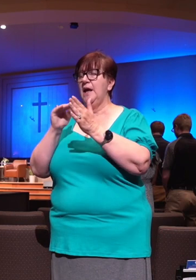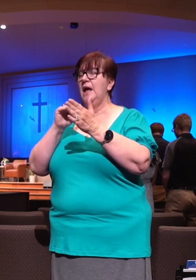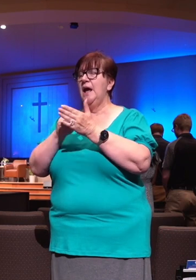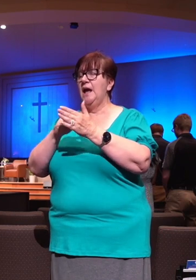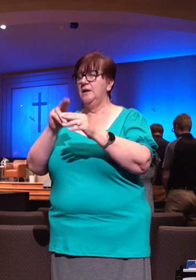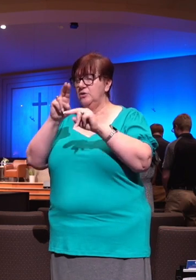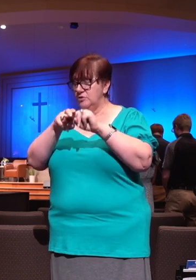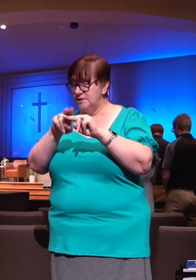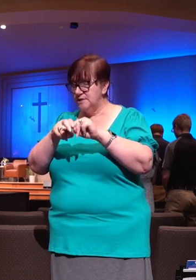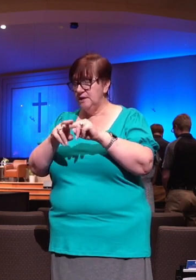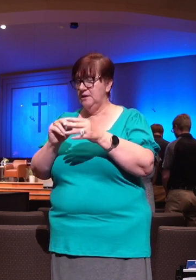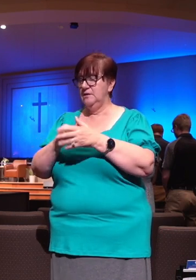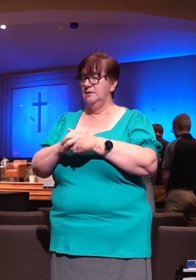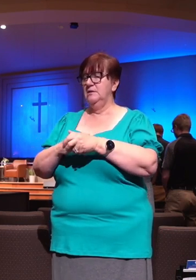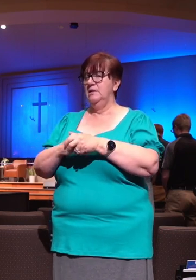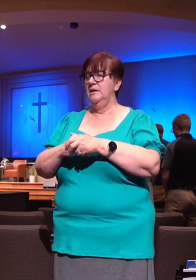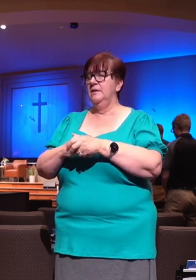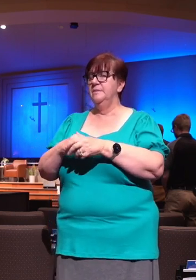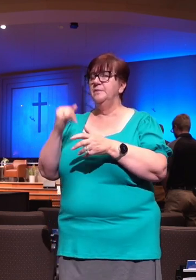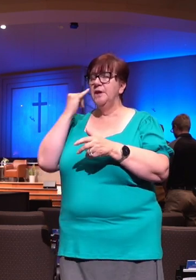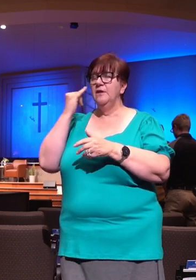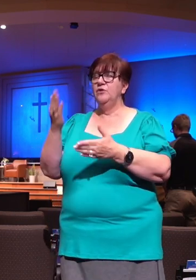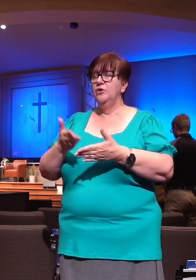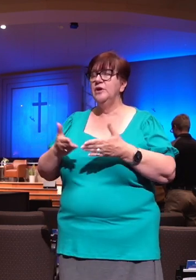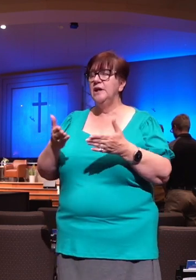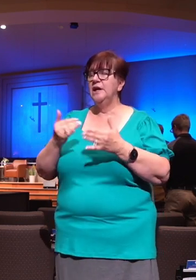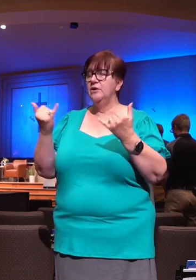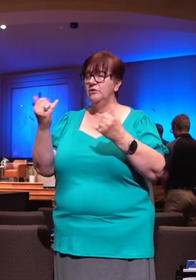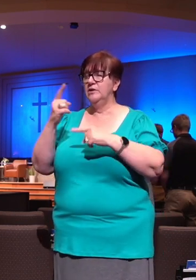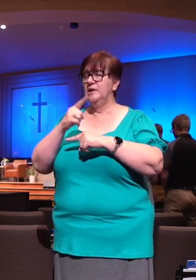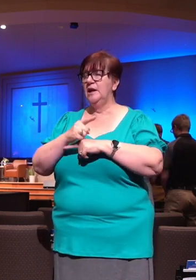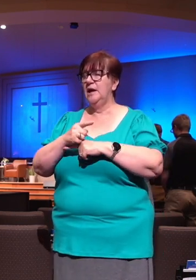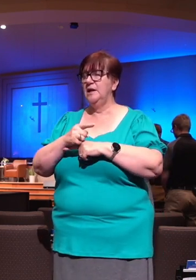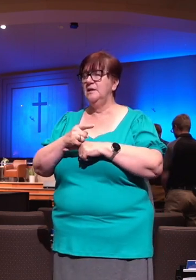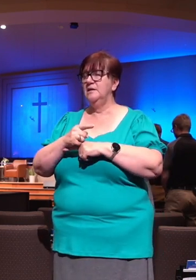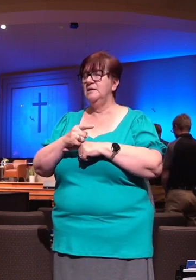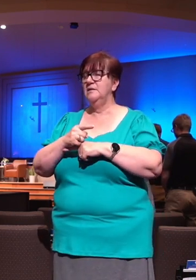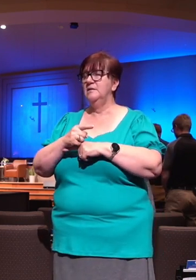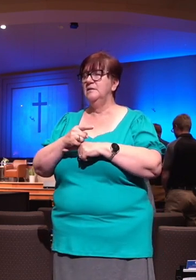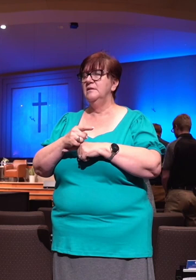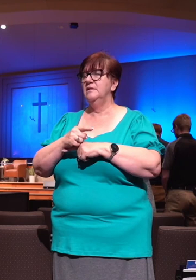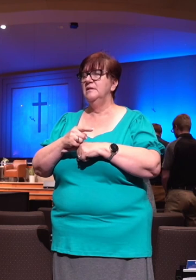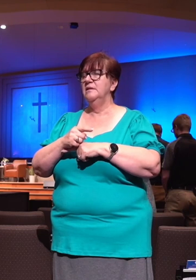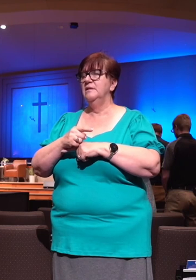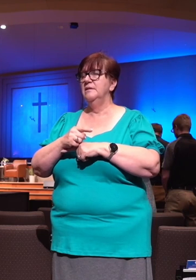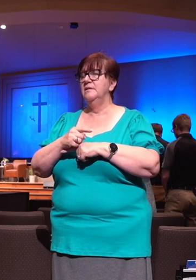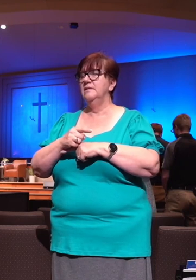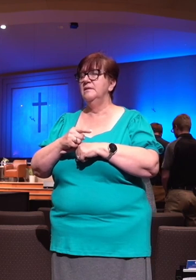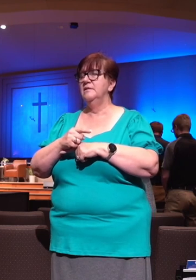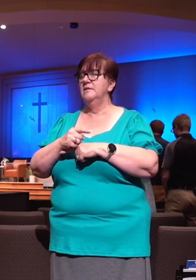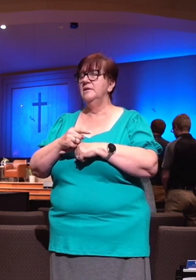if you're here tonight, and you can't say, I am completely satisfied in him, I've not brought him glory in that way.